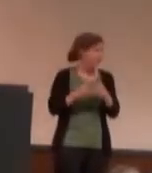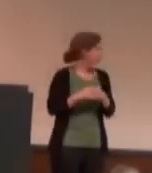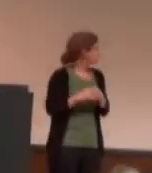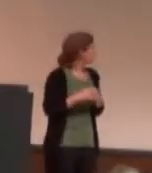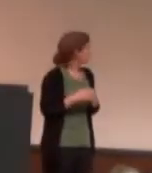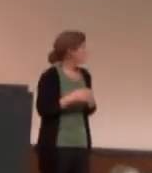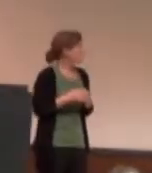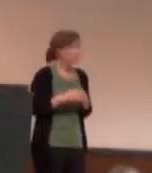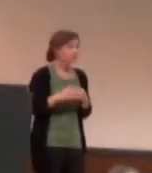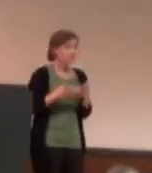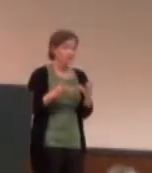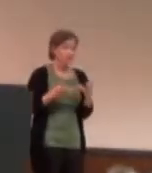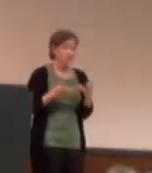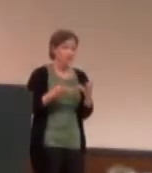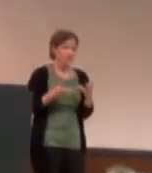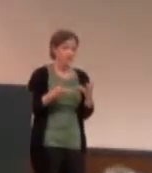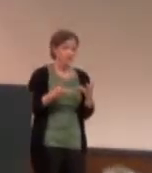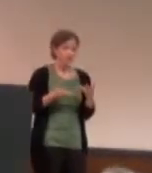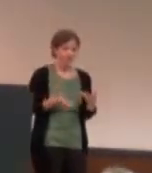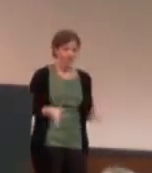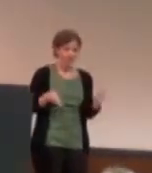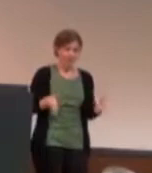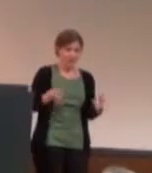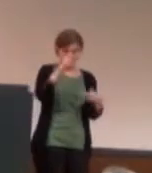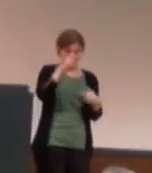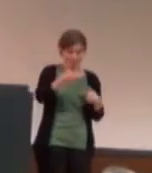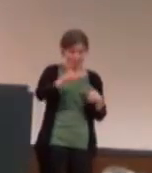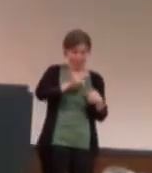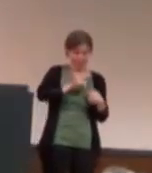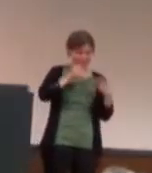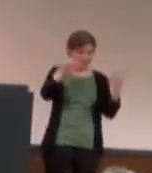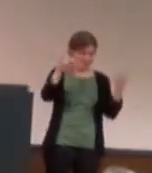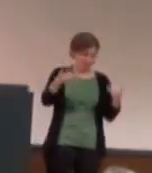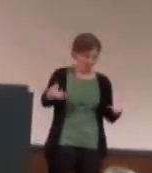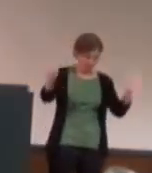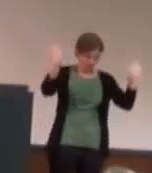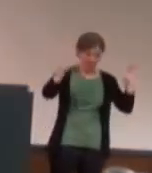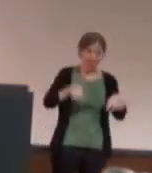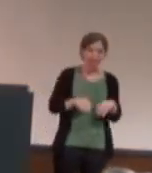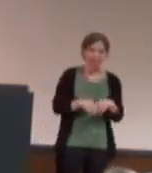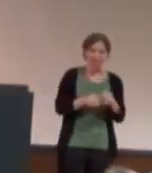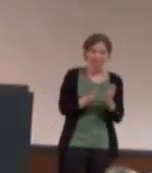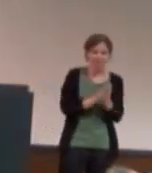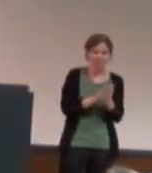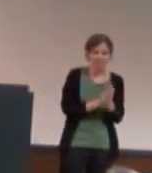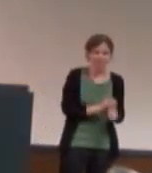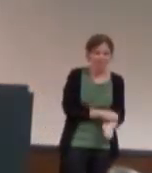And that's about it for my hard to use it.